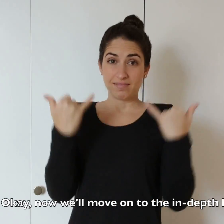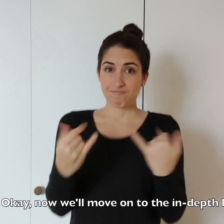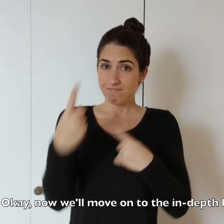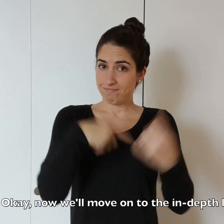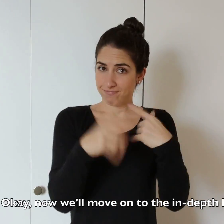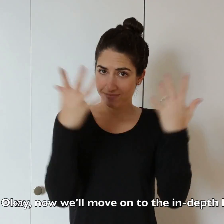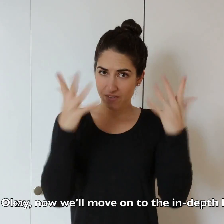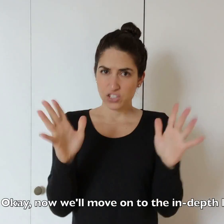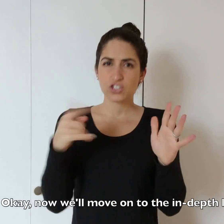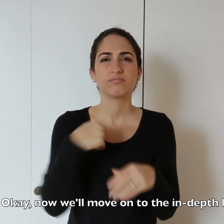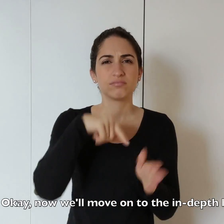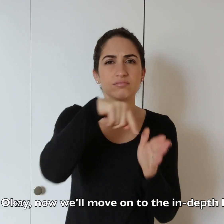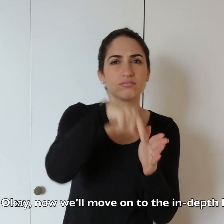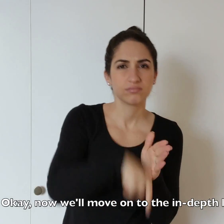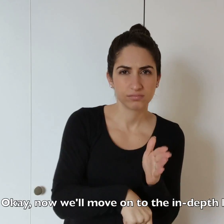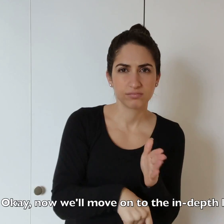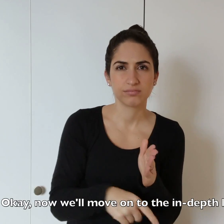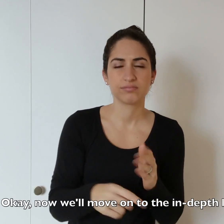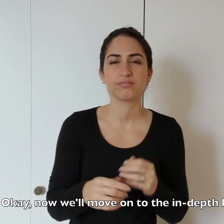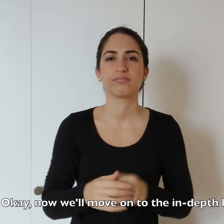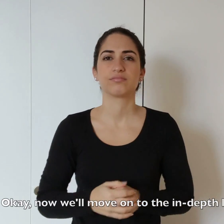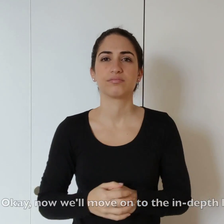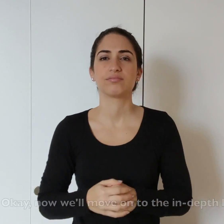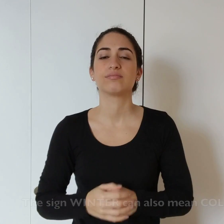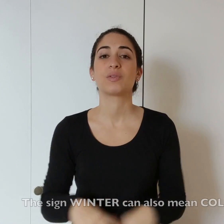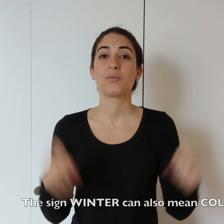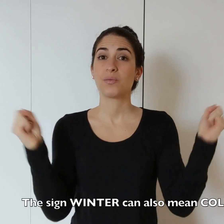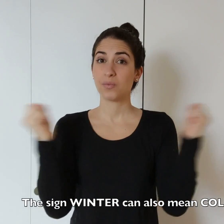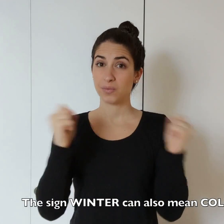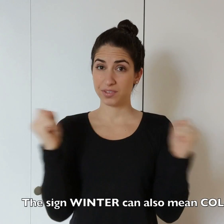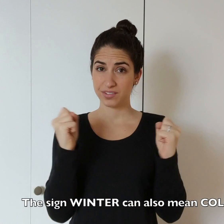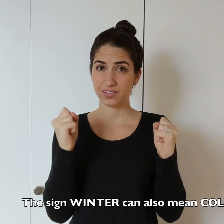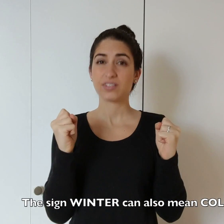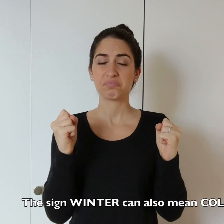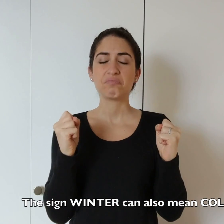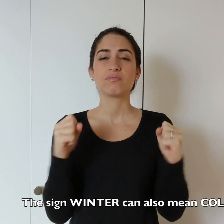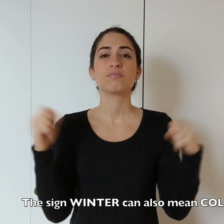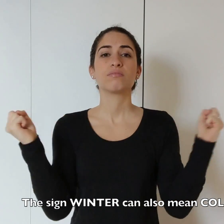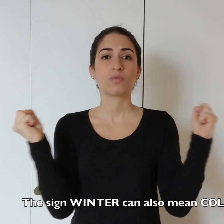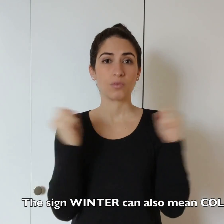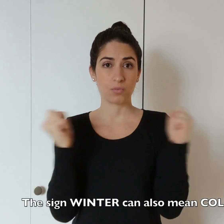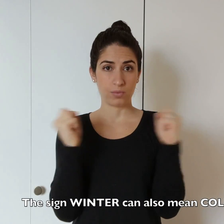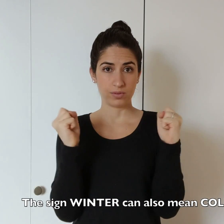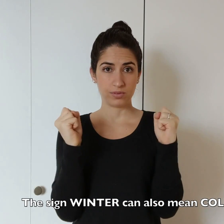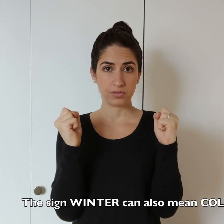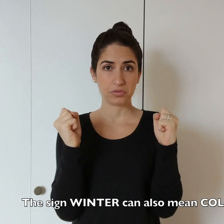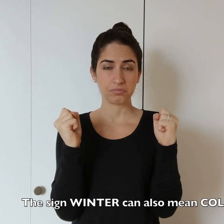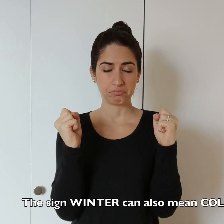Okay, now we'll move on to an in-depth look. The sign winter, winter.